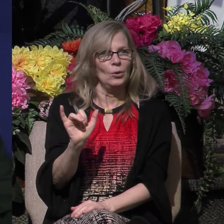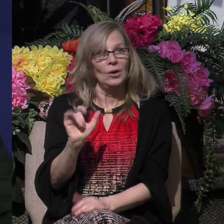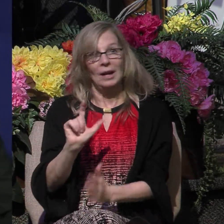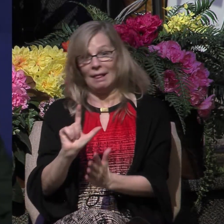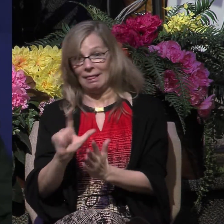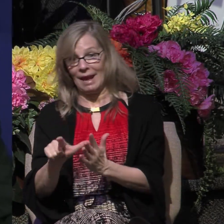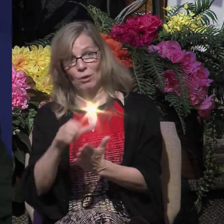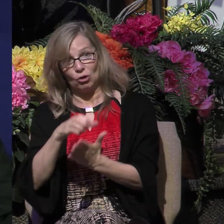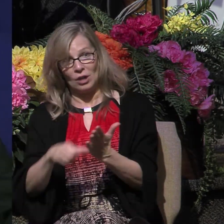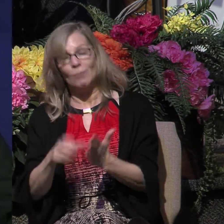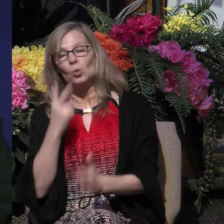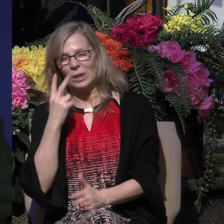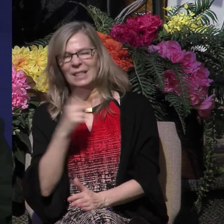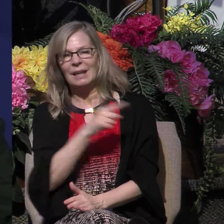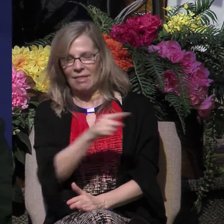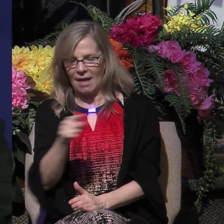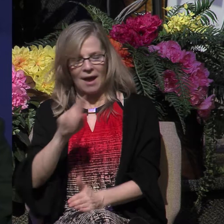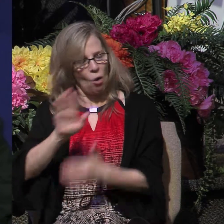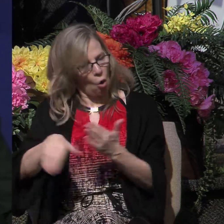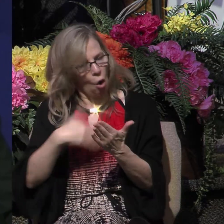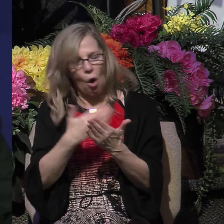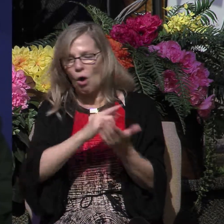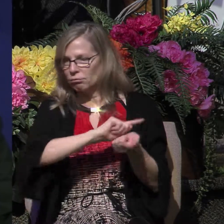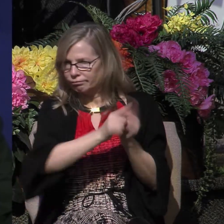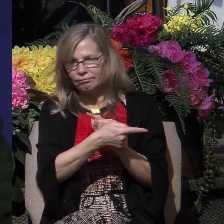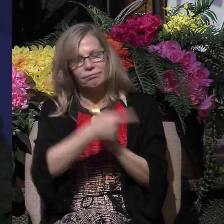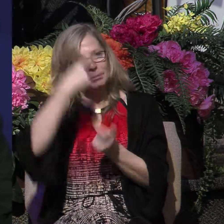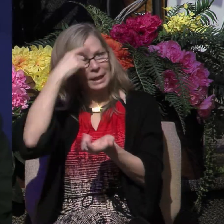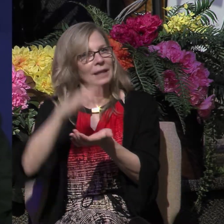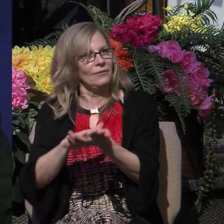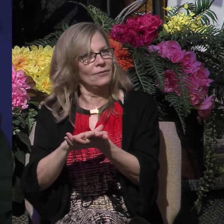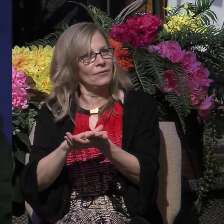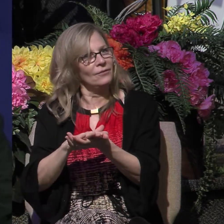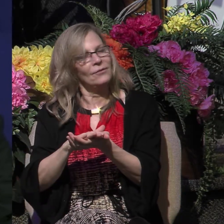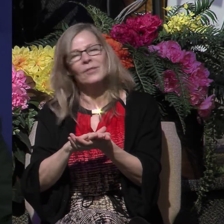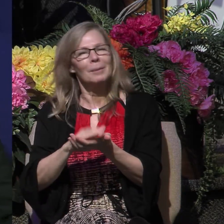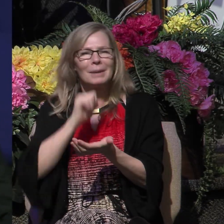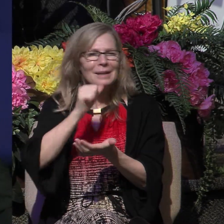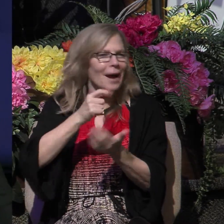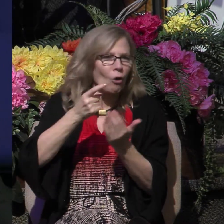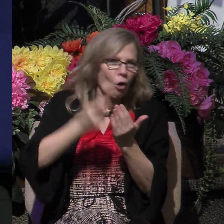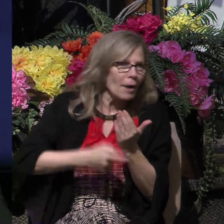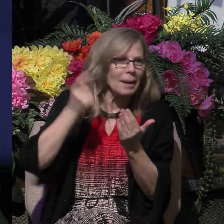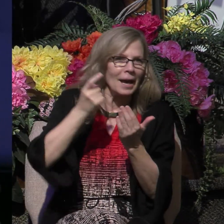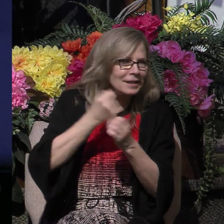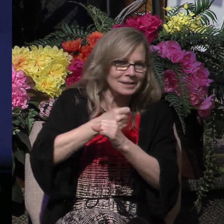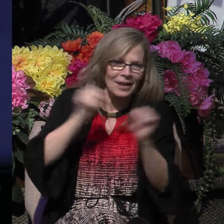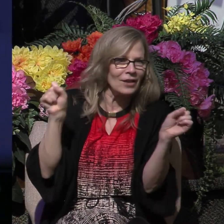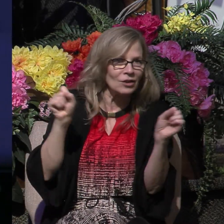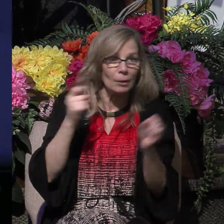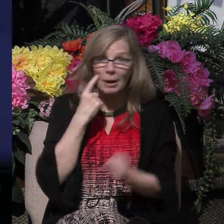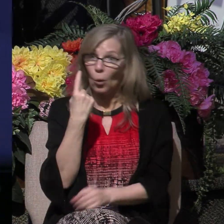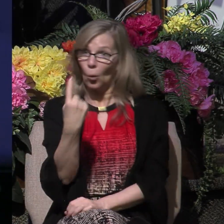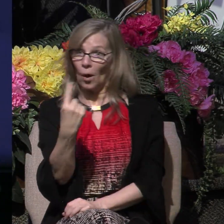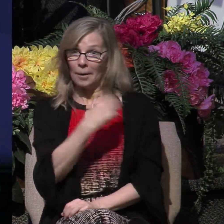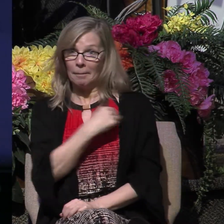we're going to see that they did believe. They were saved, but this isn't automatic salvation because one member believes.